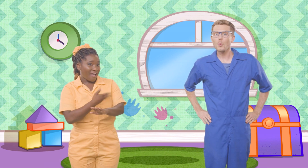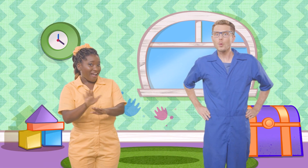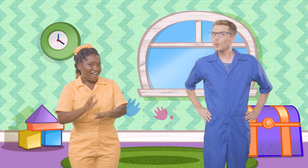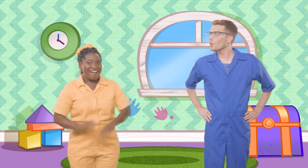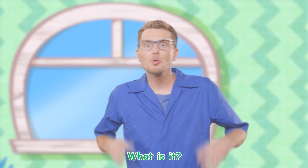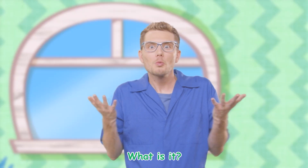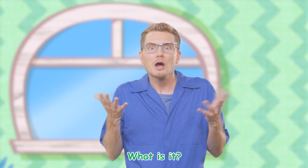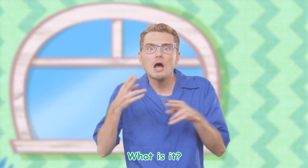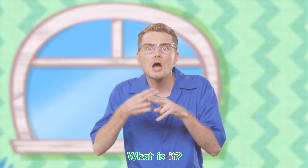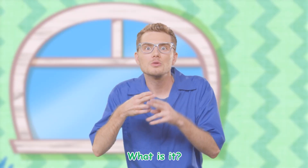What is it?